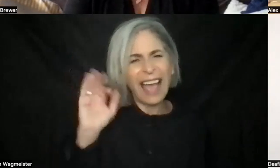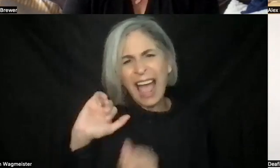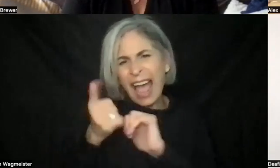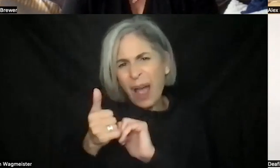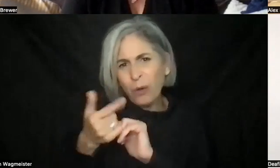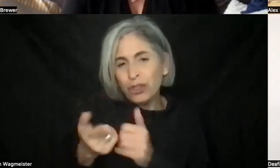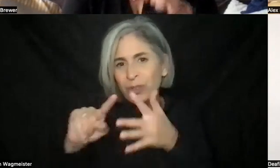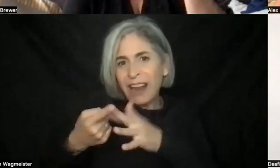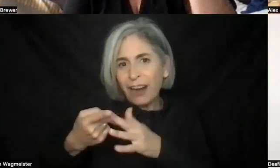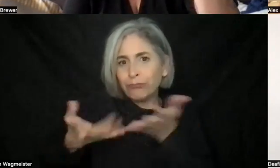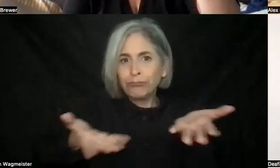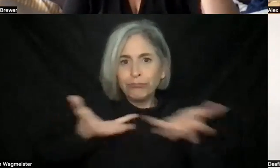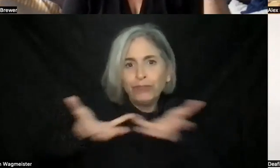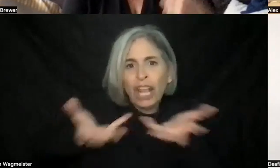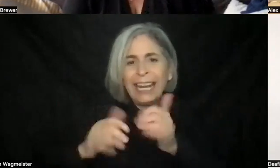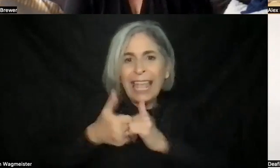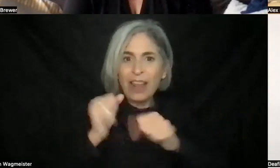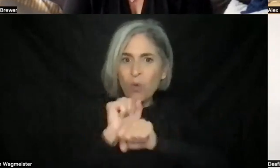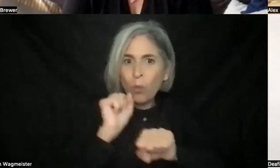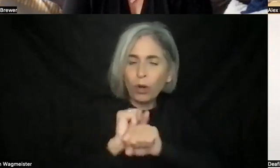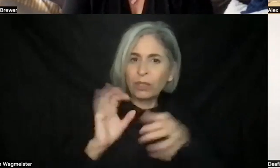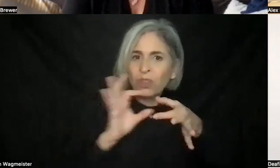start talking and then work in a relationship to make this movie?